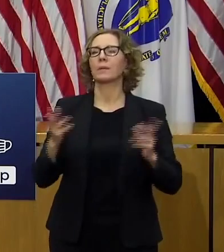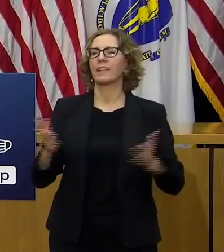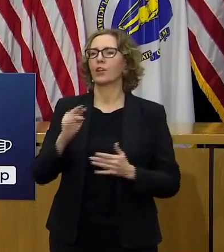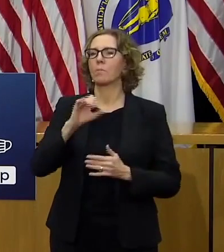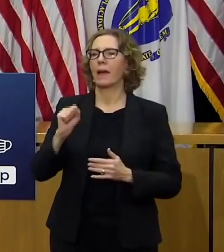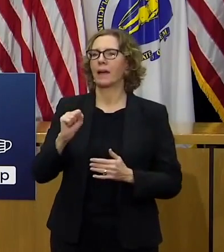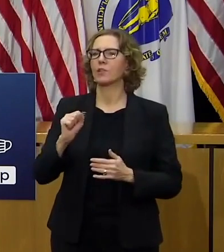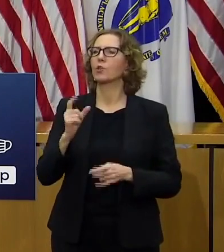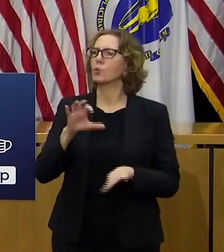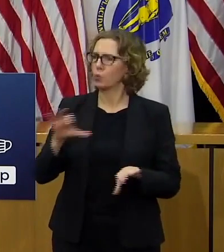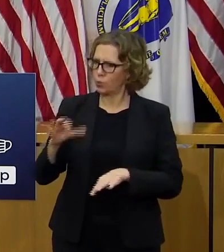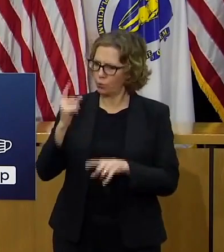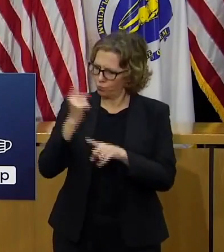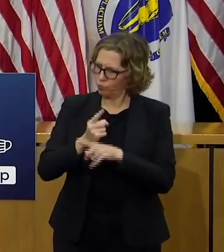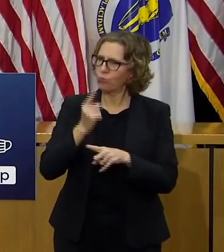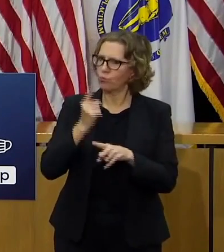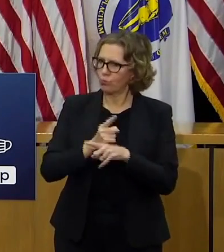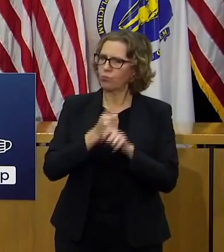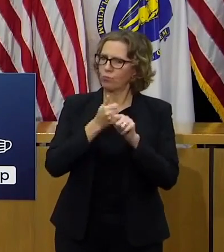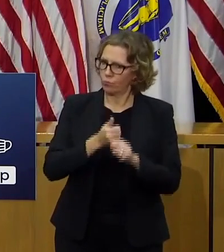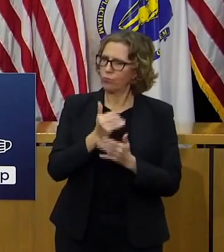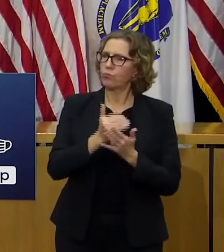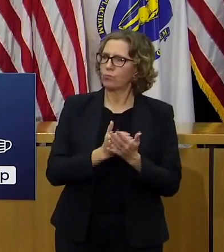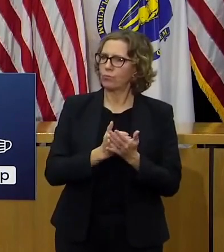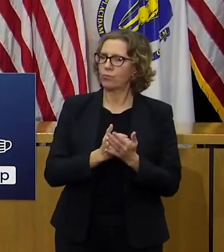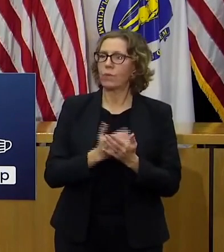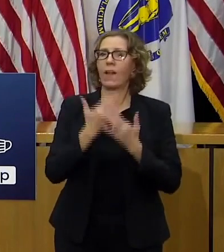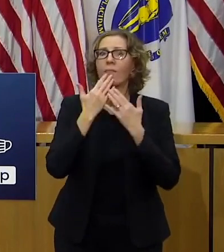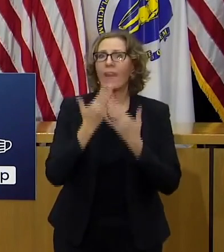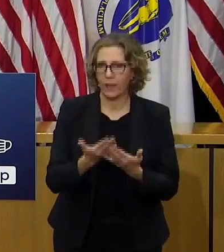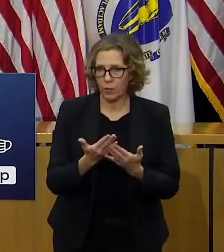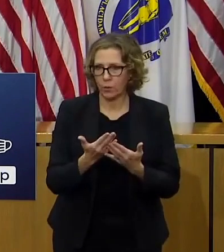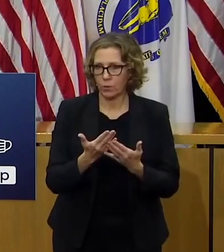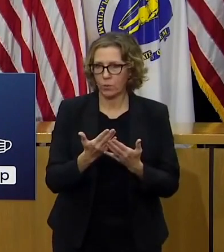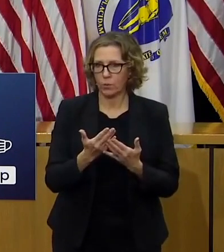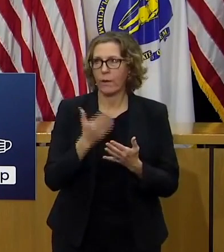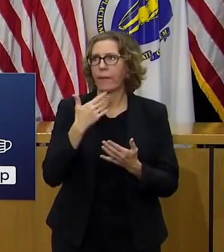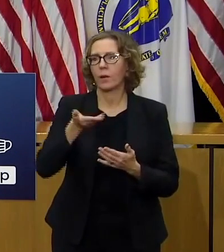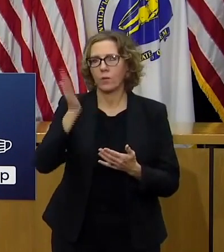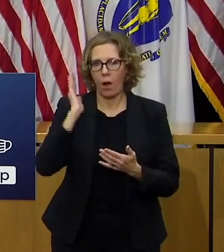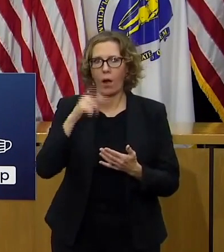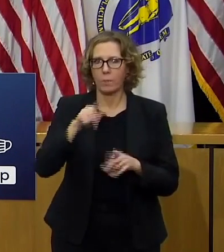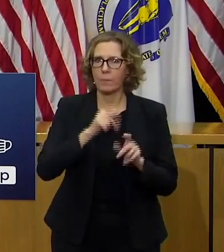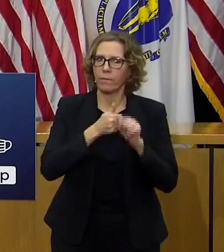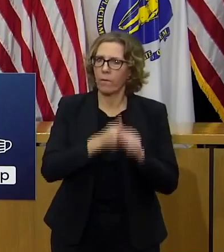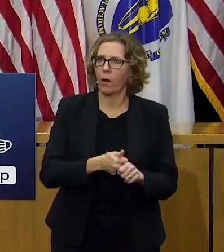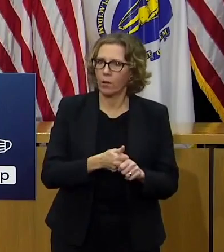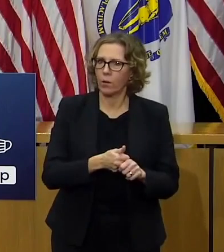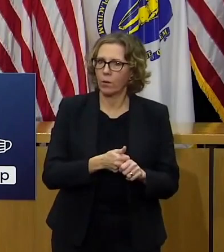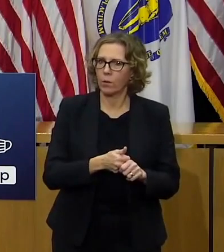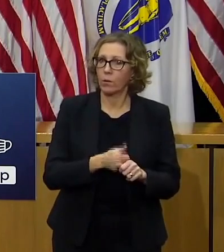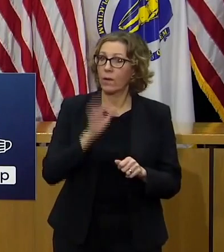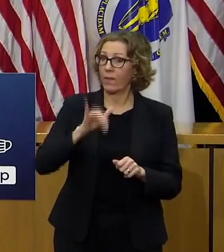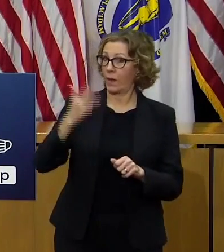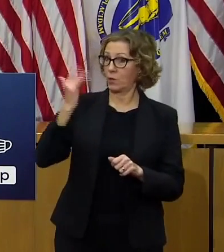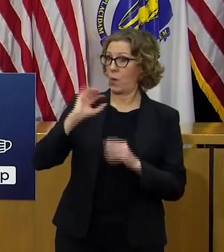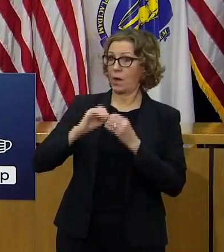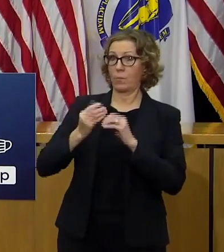because i think a big part of the fact that our trend looks a lot different this time of year than it did last spring has a lot to do with that